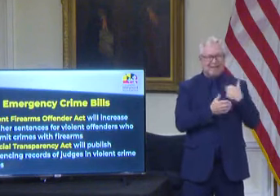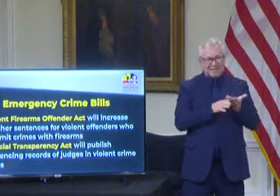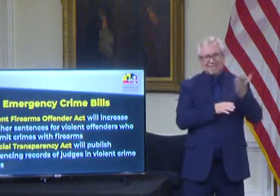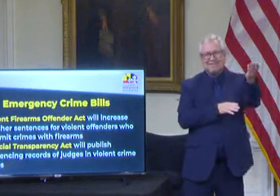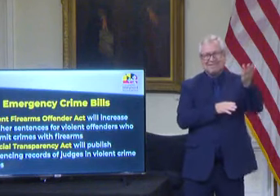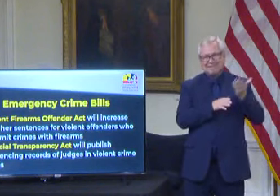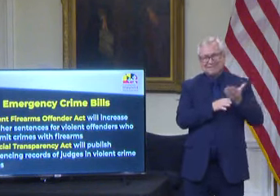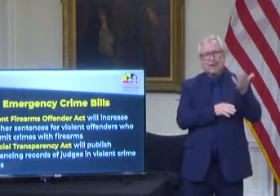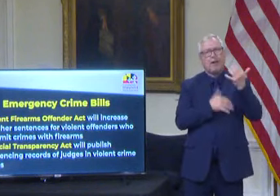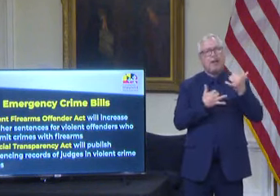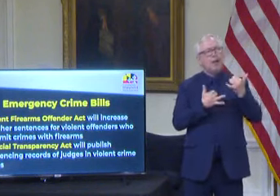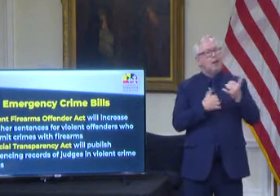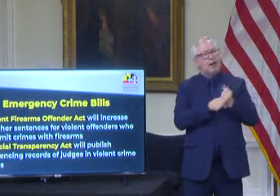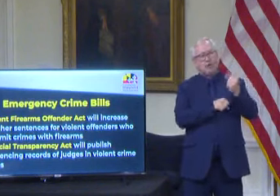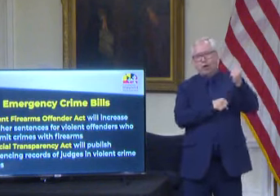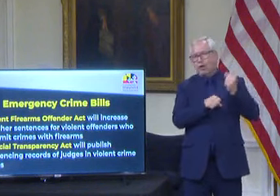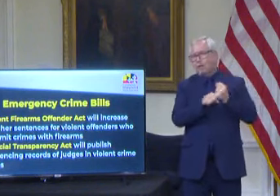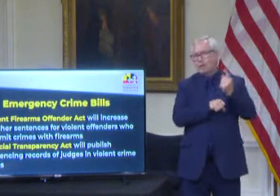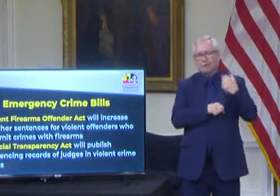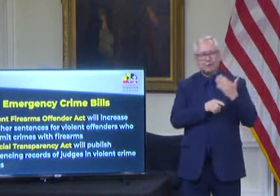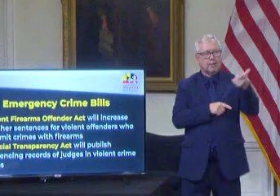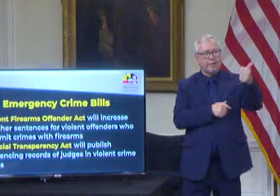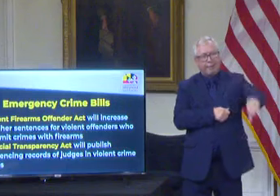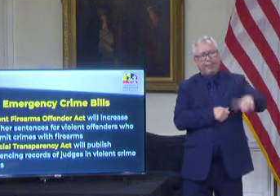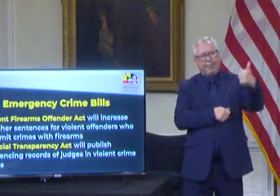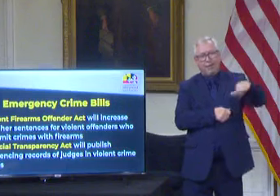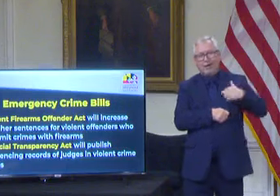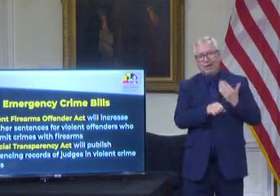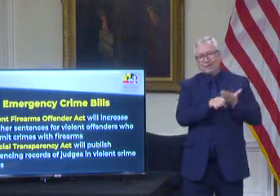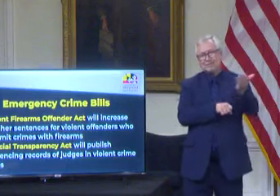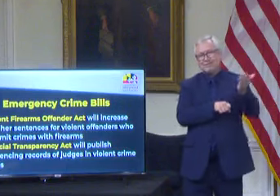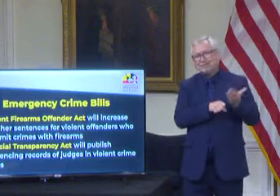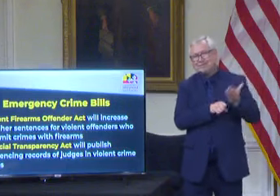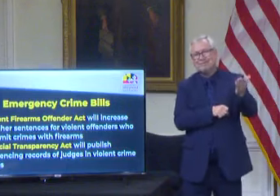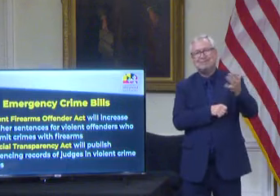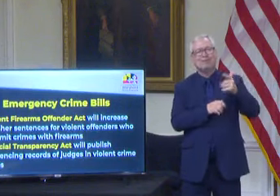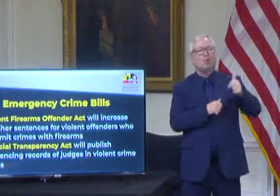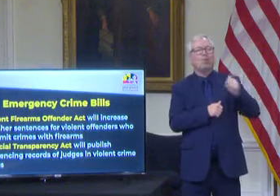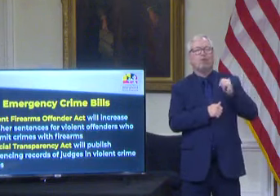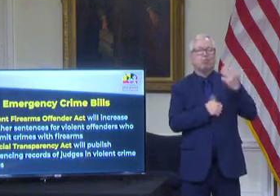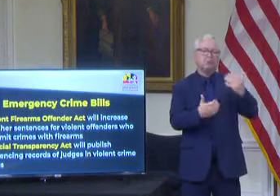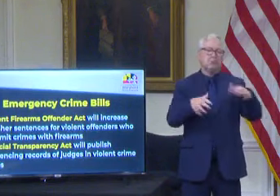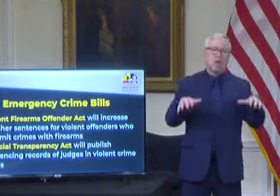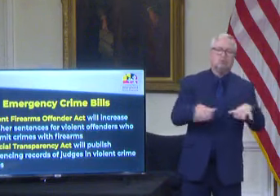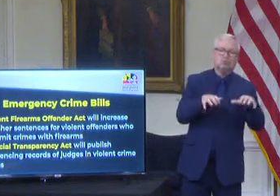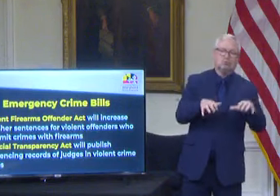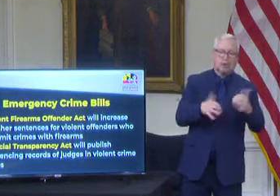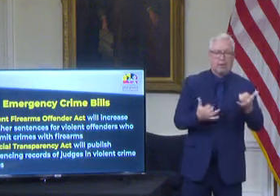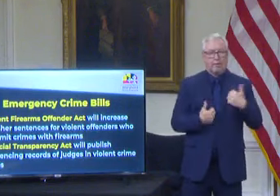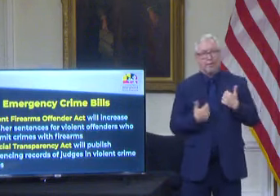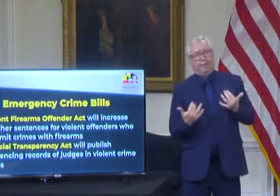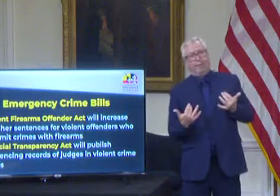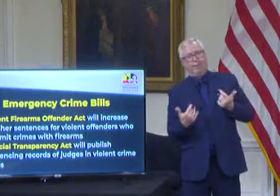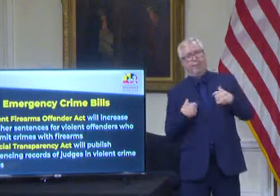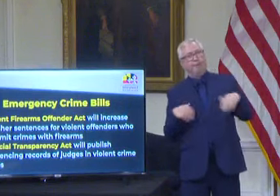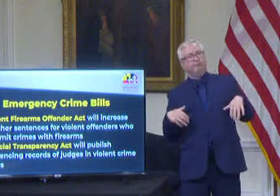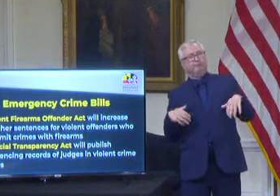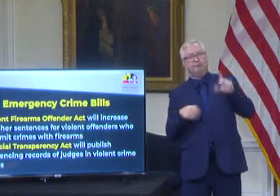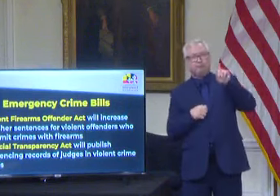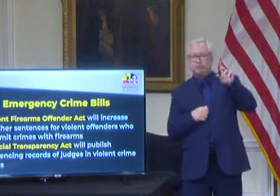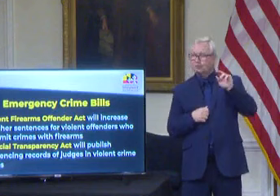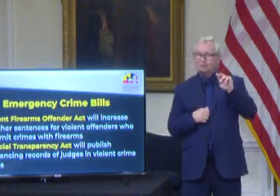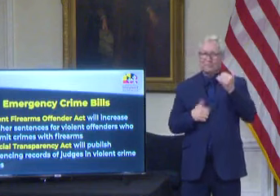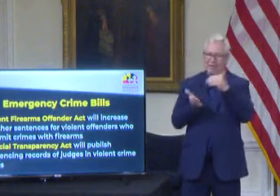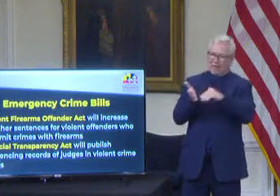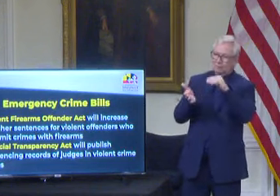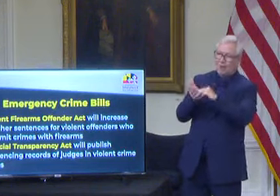after year, the legislature has refused to take action. Meanwhile, while we wait for them to act, thousands of people have